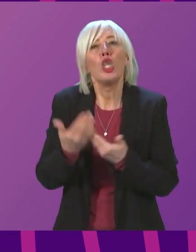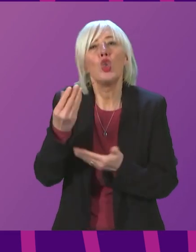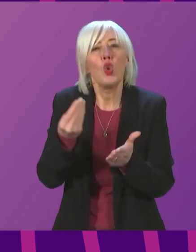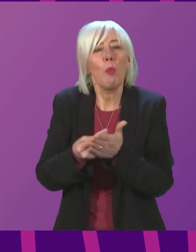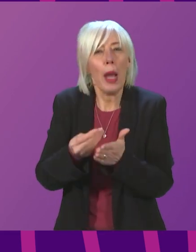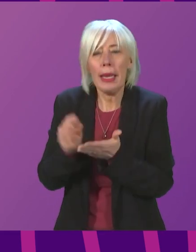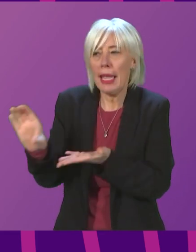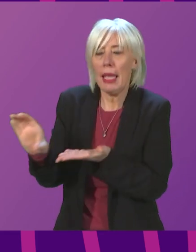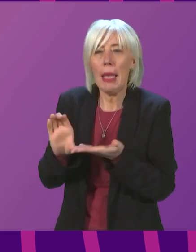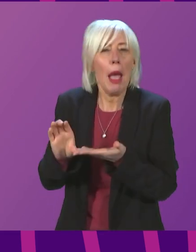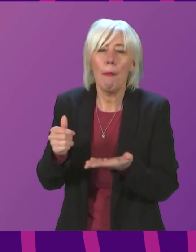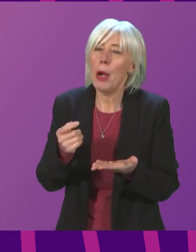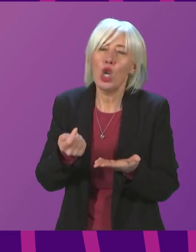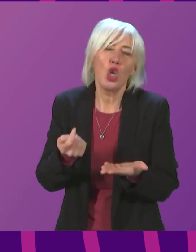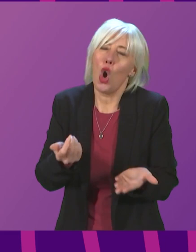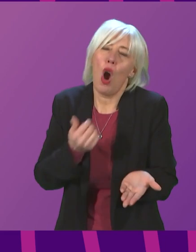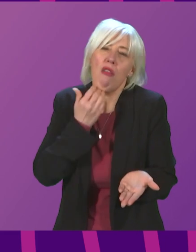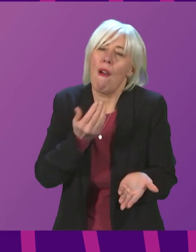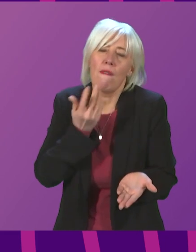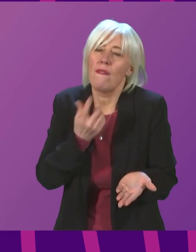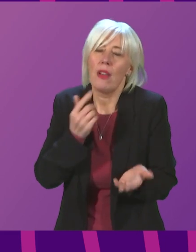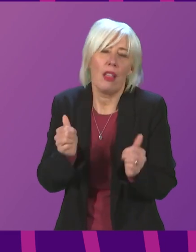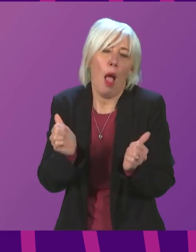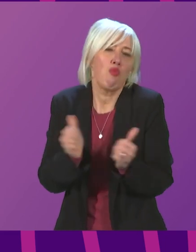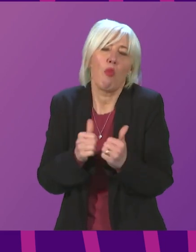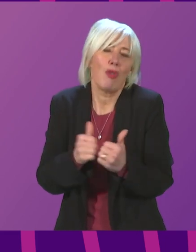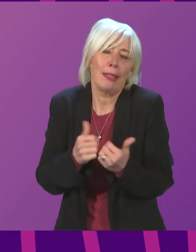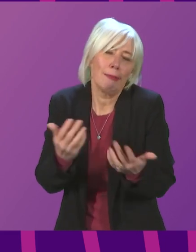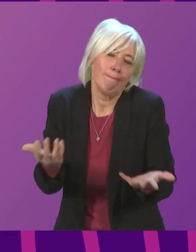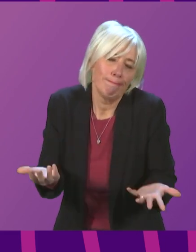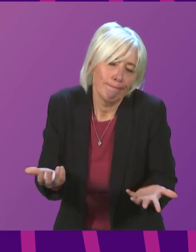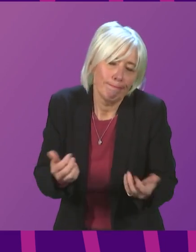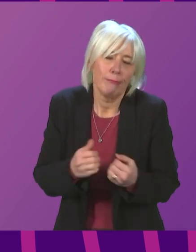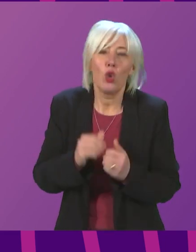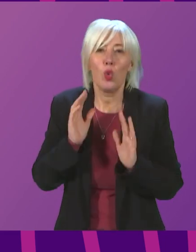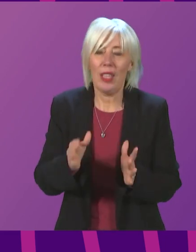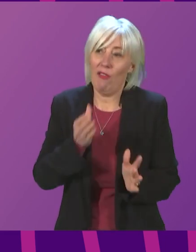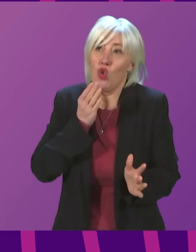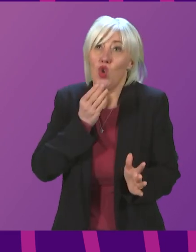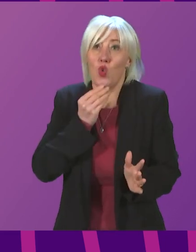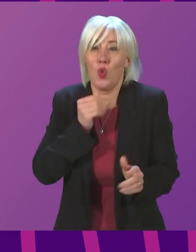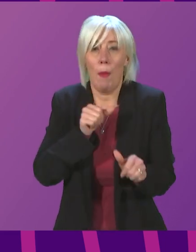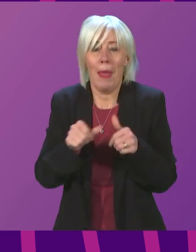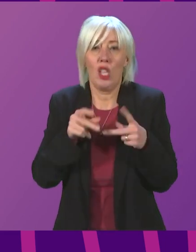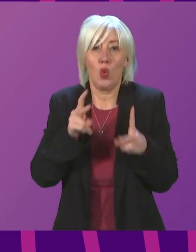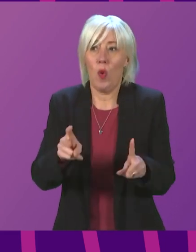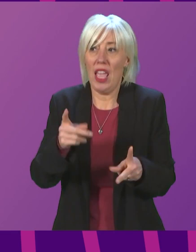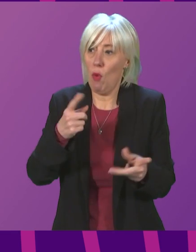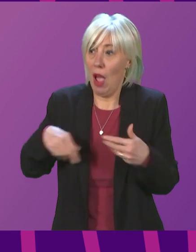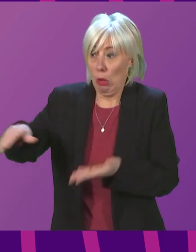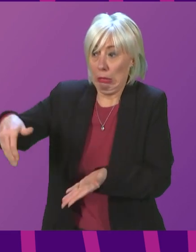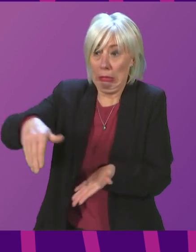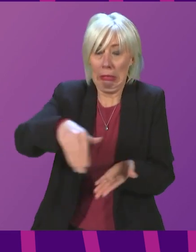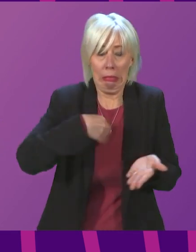not nearly as much as I think would have been appropriate. But we continue to ensure that we maximise what we are able to provide from our own resources